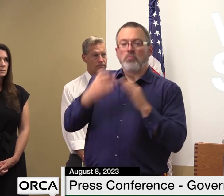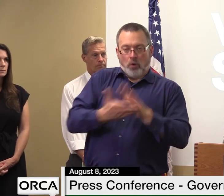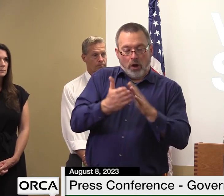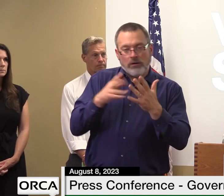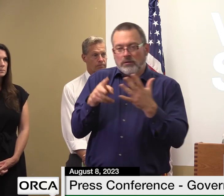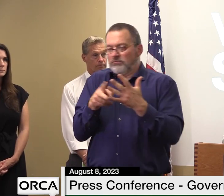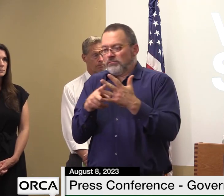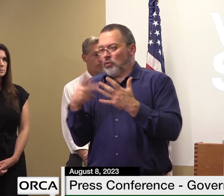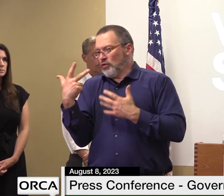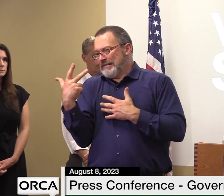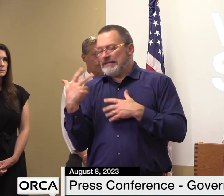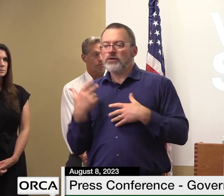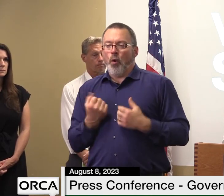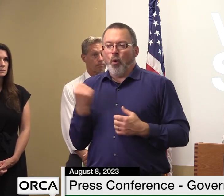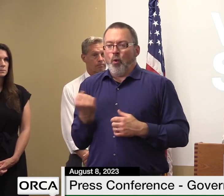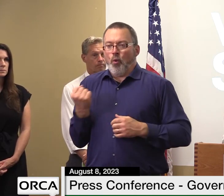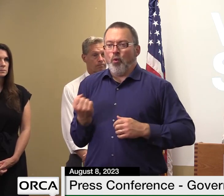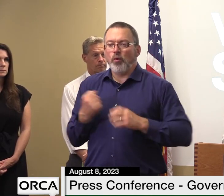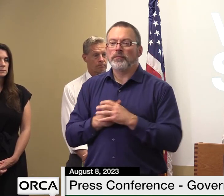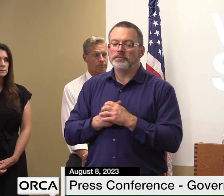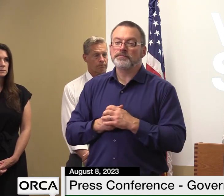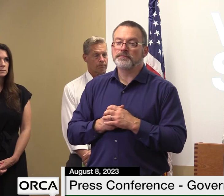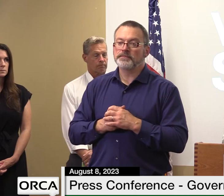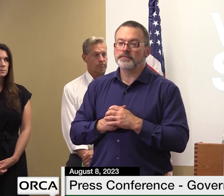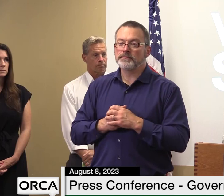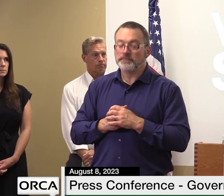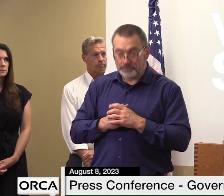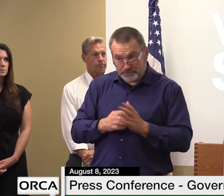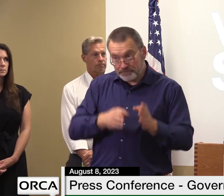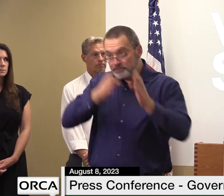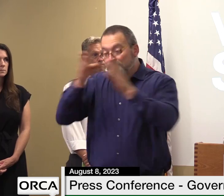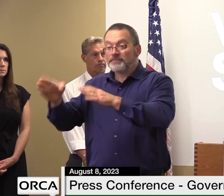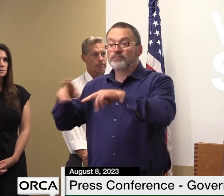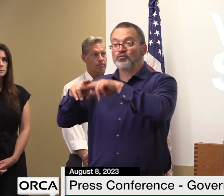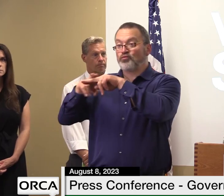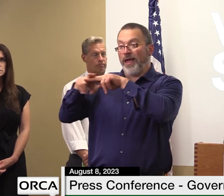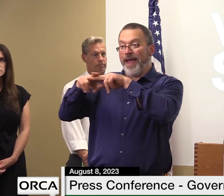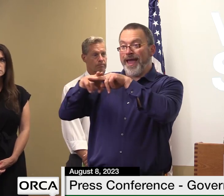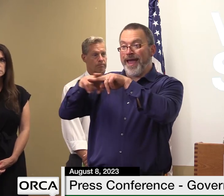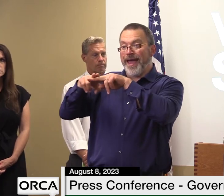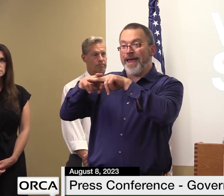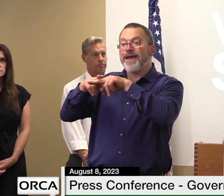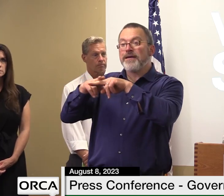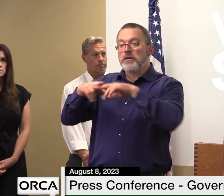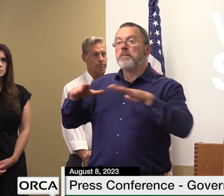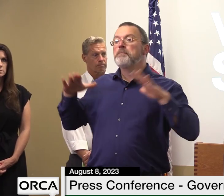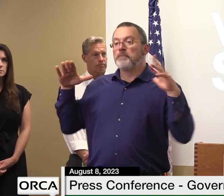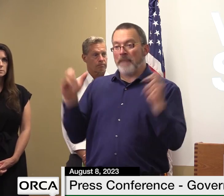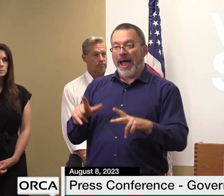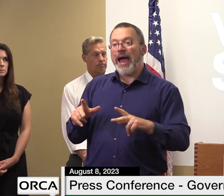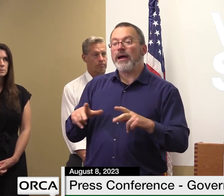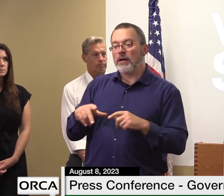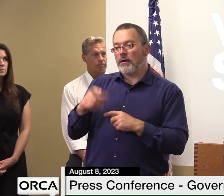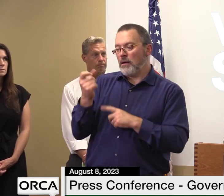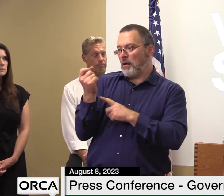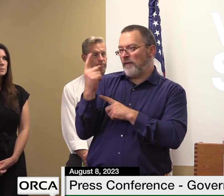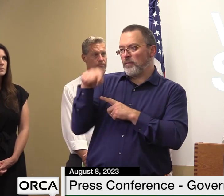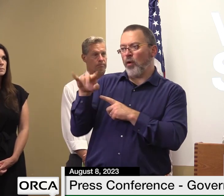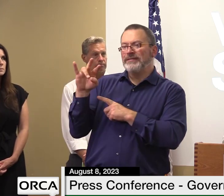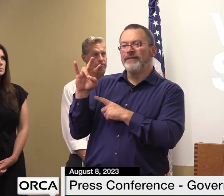with respect to active railroad 11.17 miles remains closed